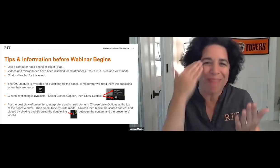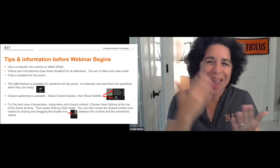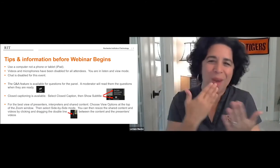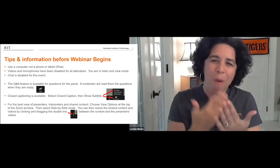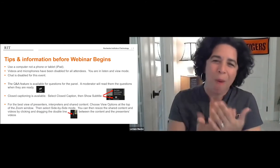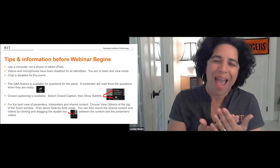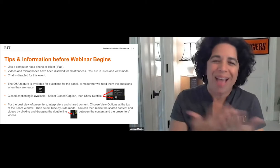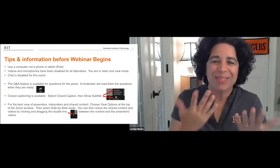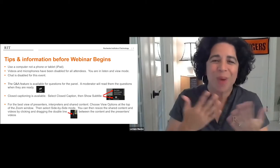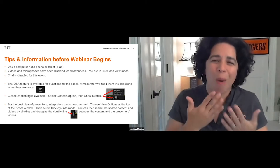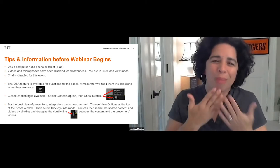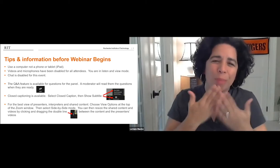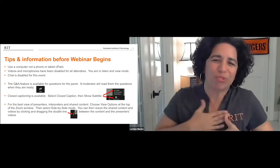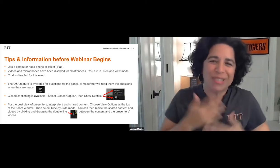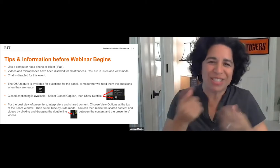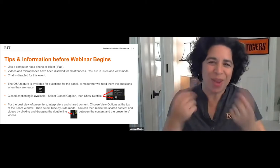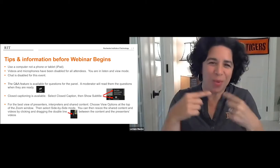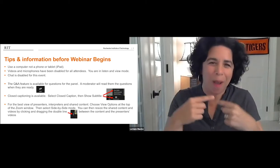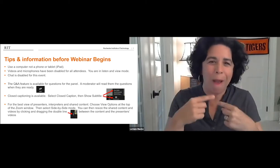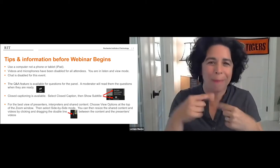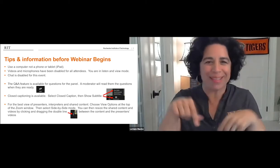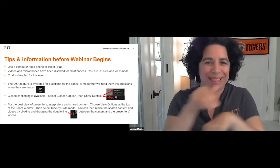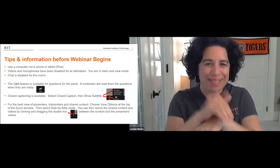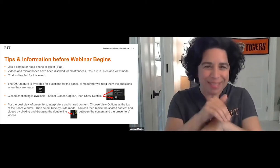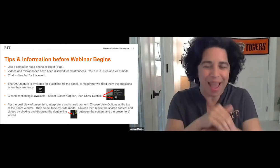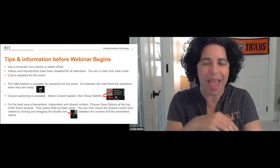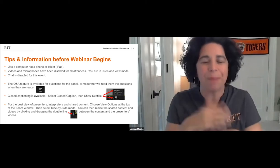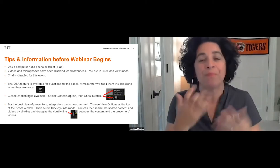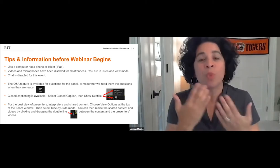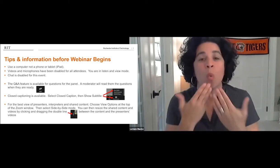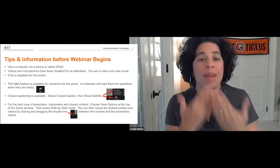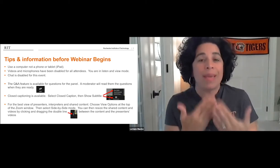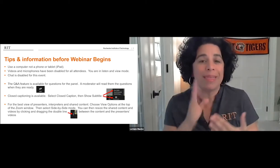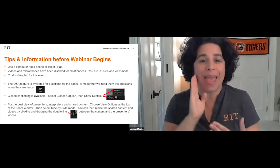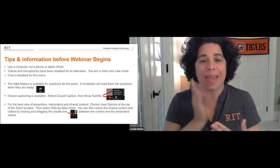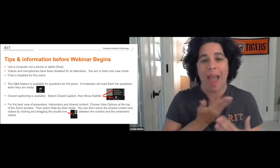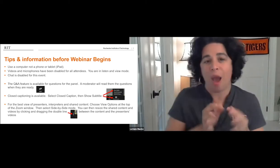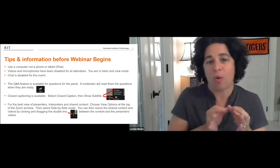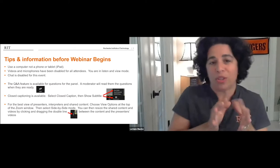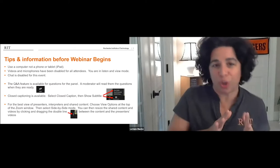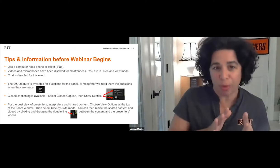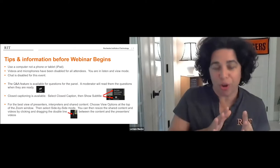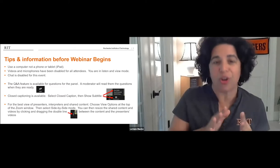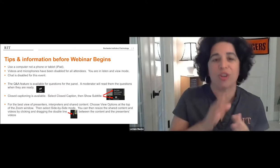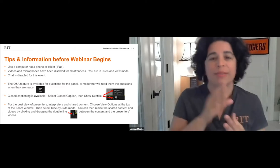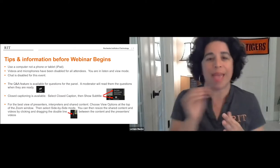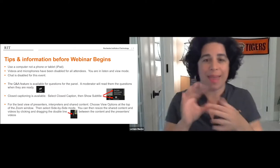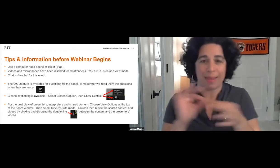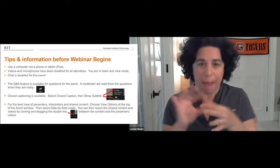many of you joining, I know some of you quite well, and I appreciate you all coming this evening. I do want to thank our